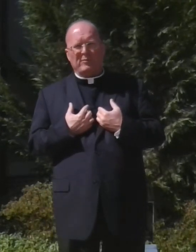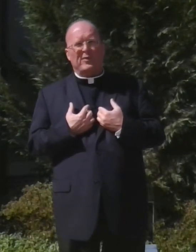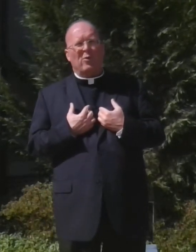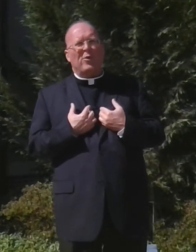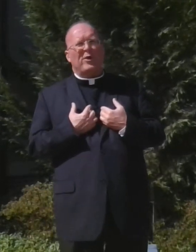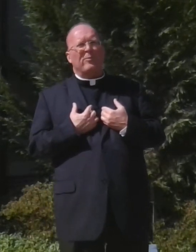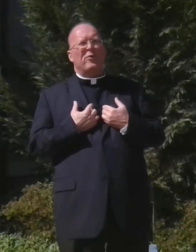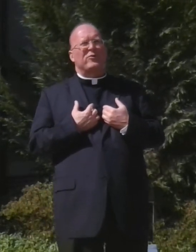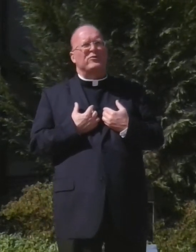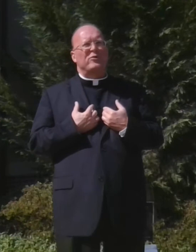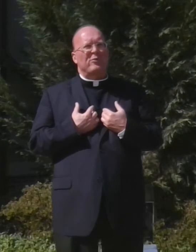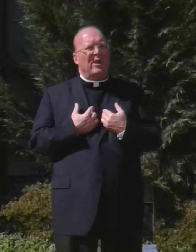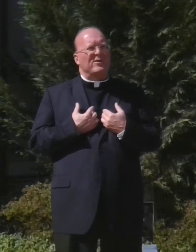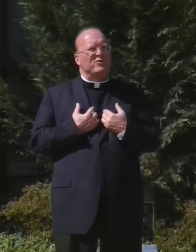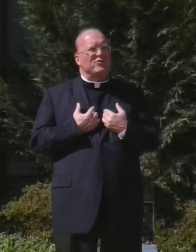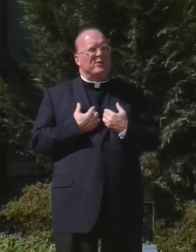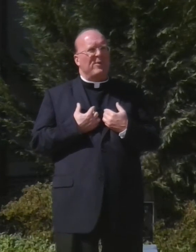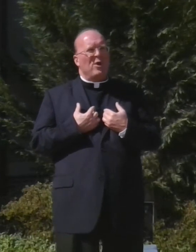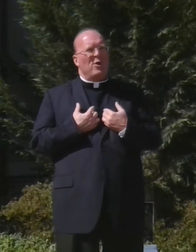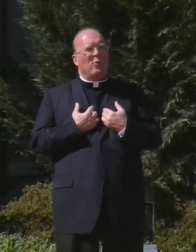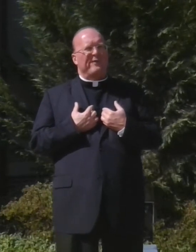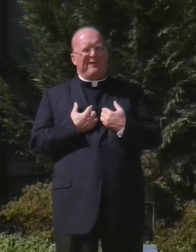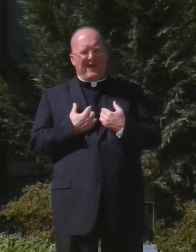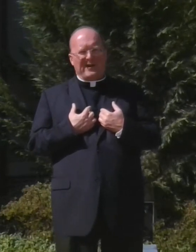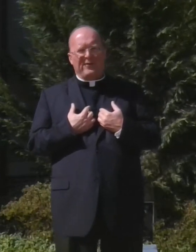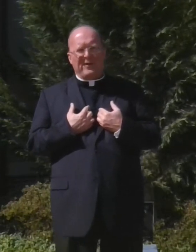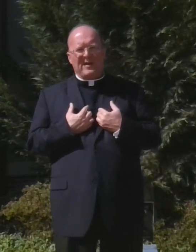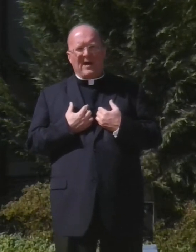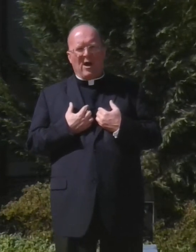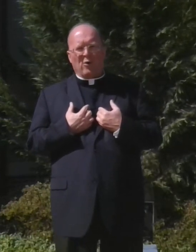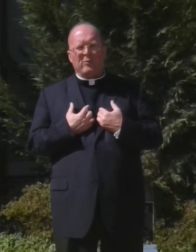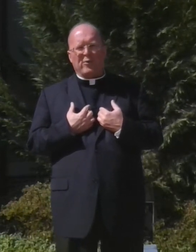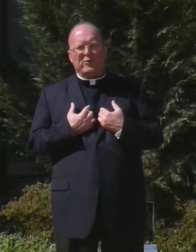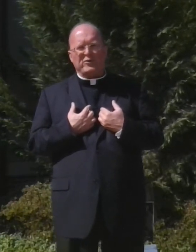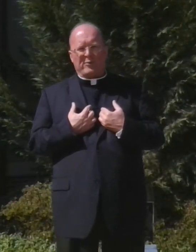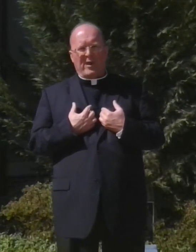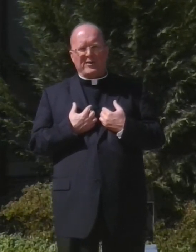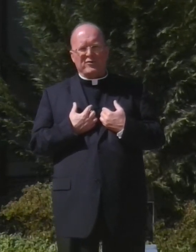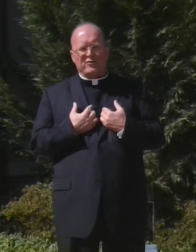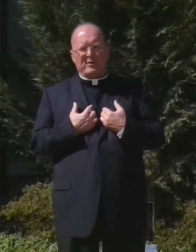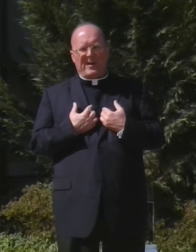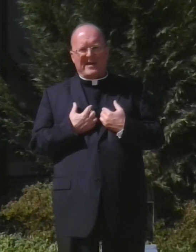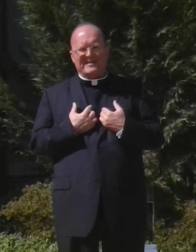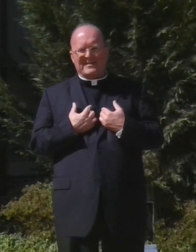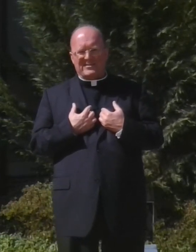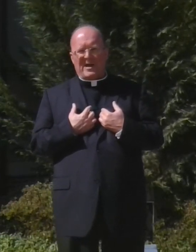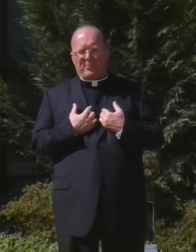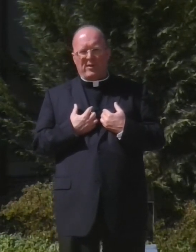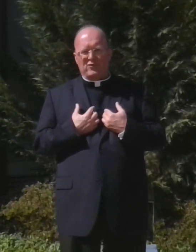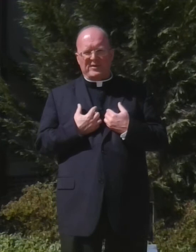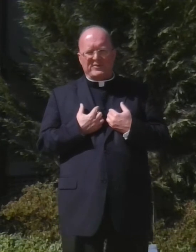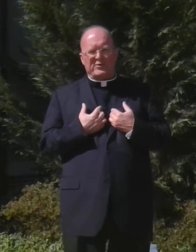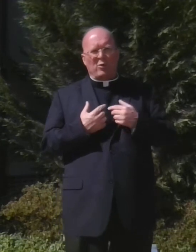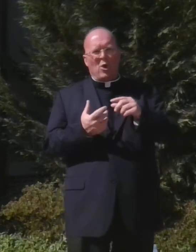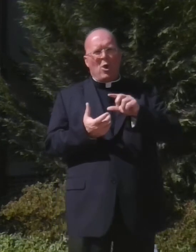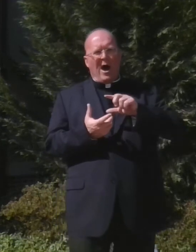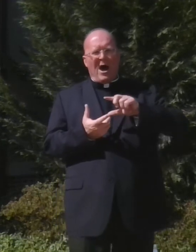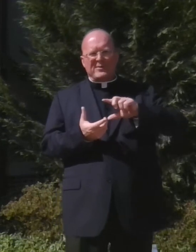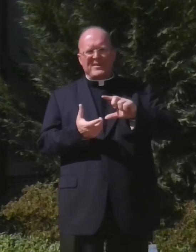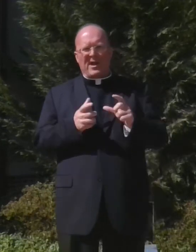with the Lord, our personal relationship with faith, our own personal relationship as a disciple of Jesus. So how is that